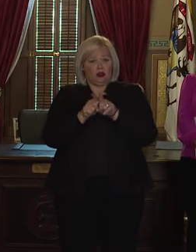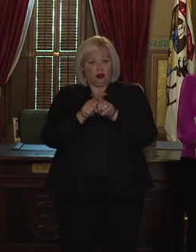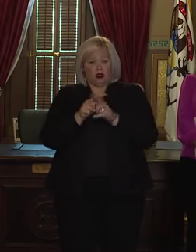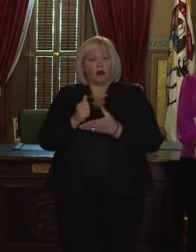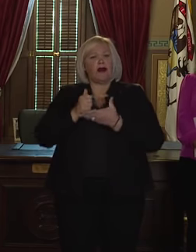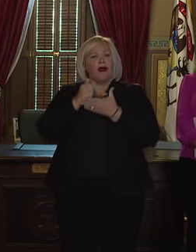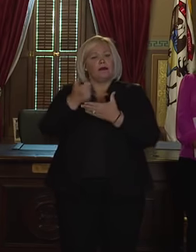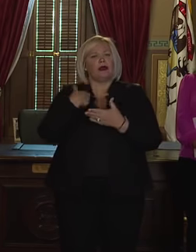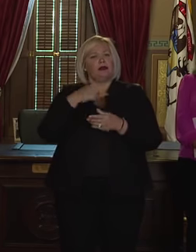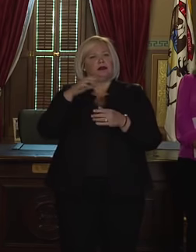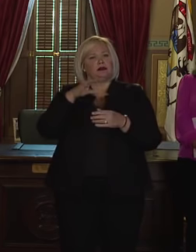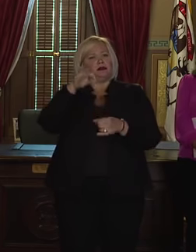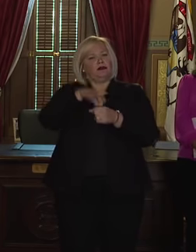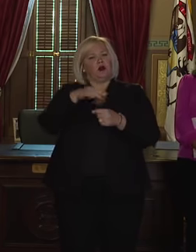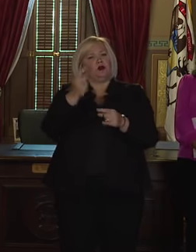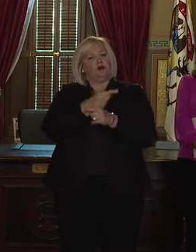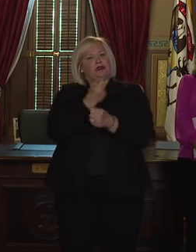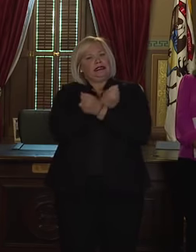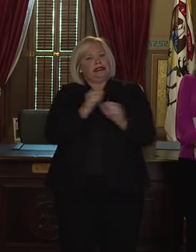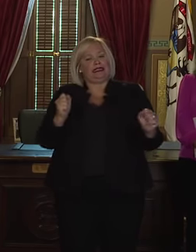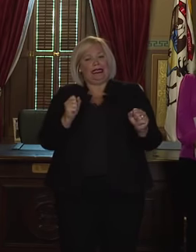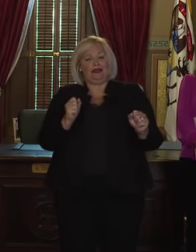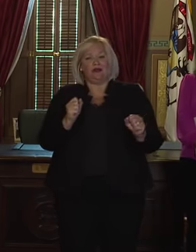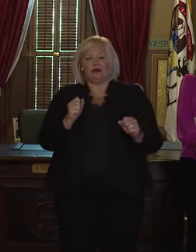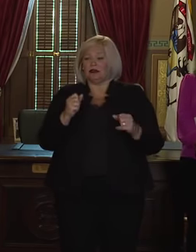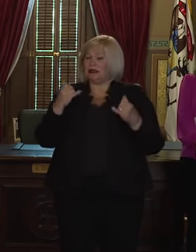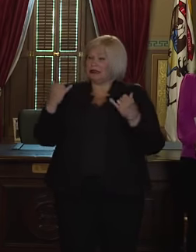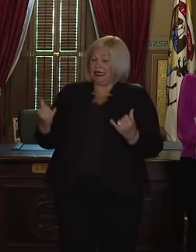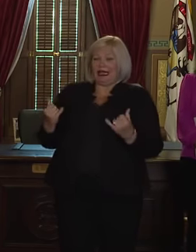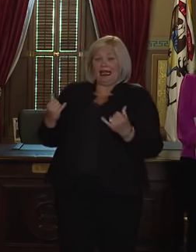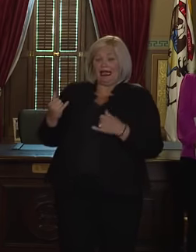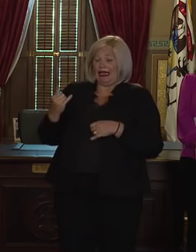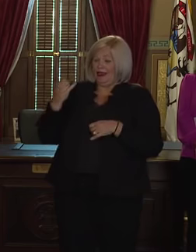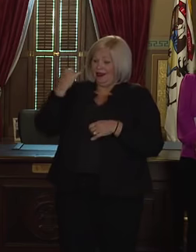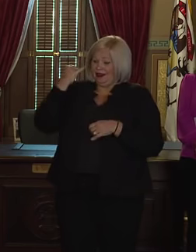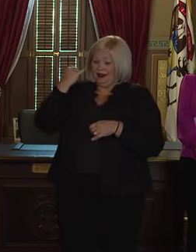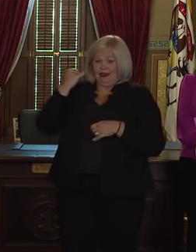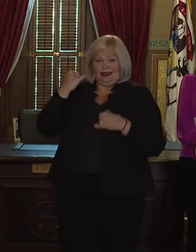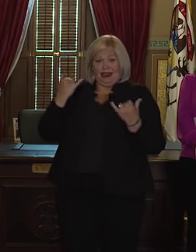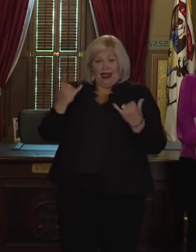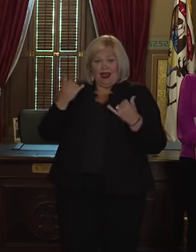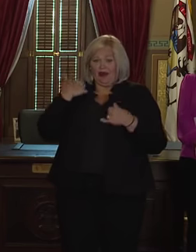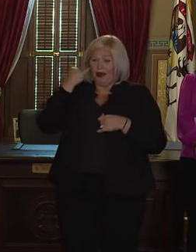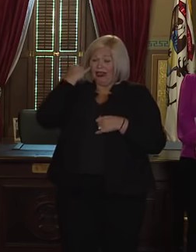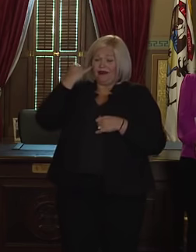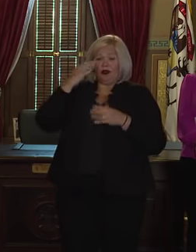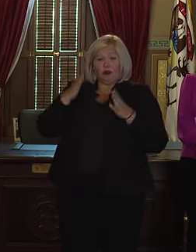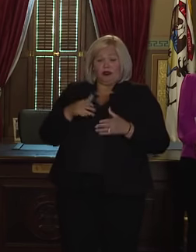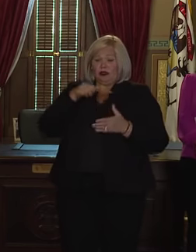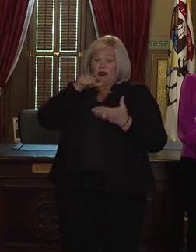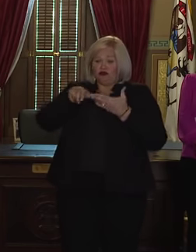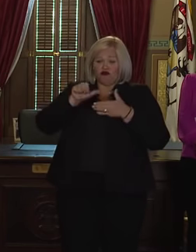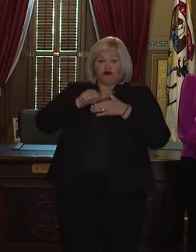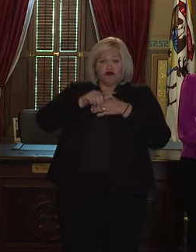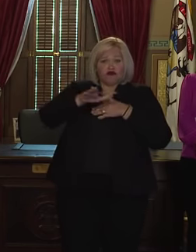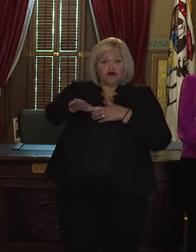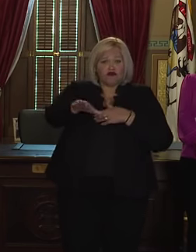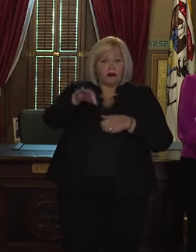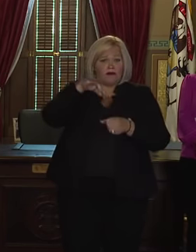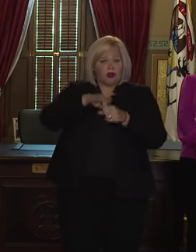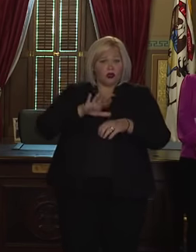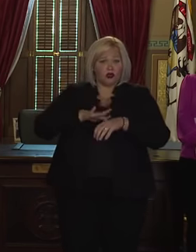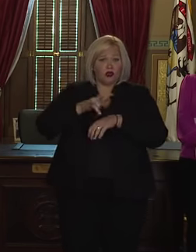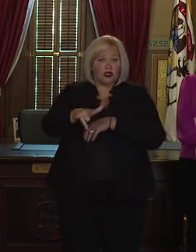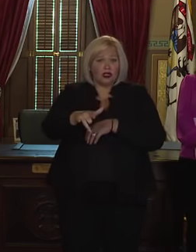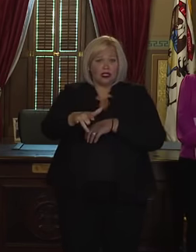right direction, most importantly this year requiring clerks to notify voters if they vote early or through the mail, that if they have